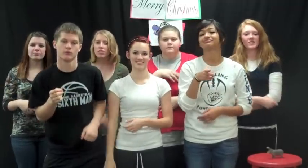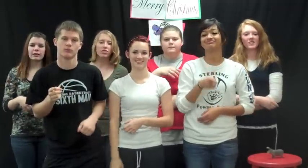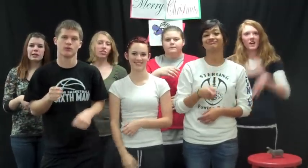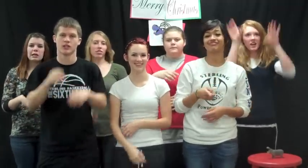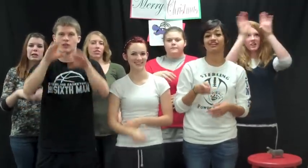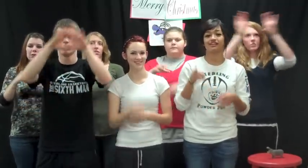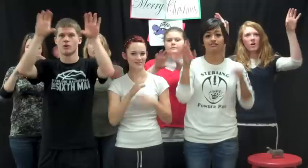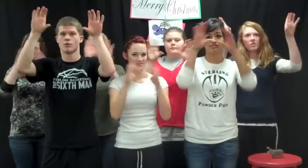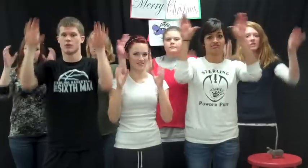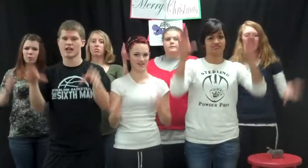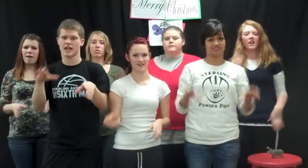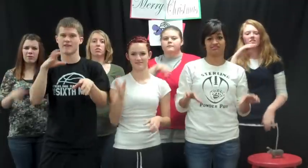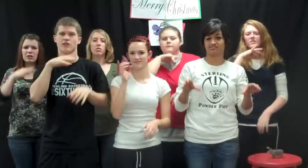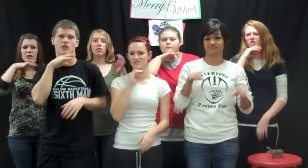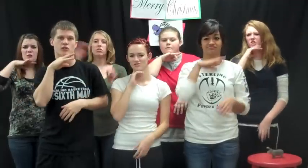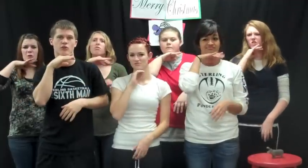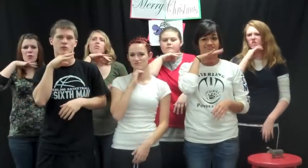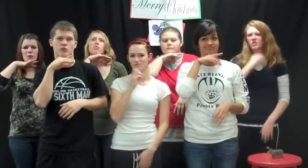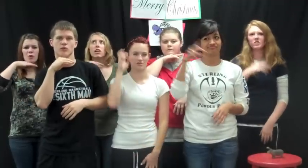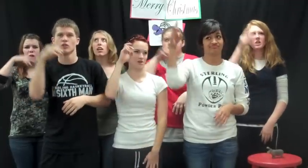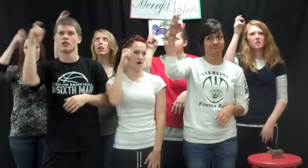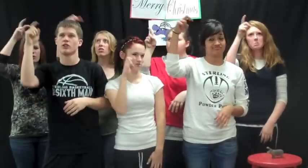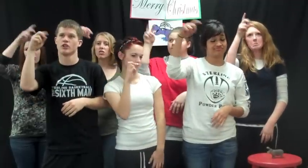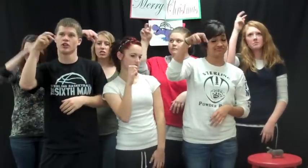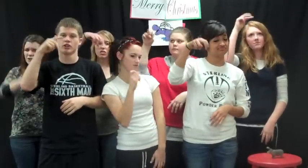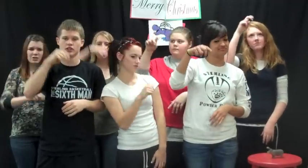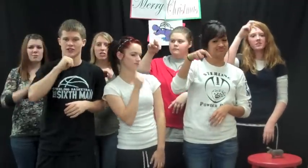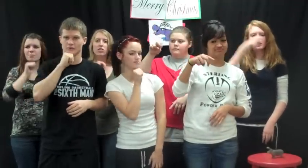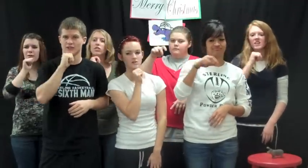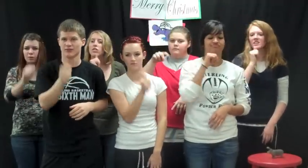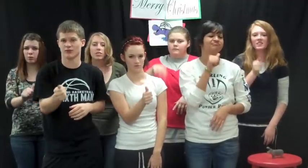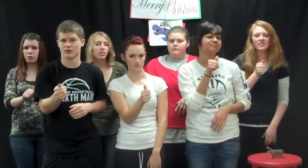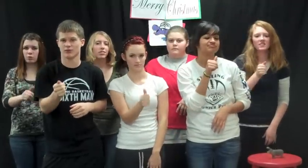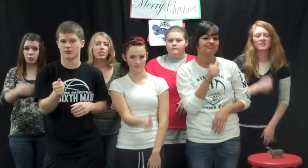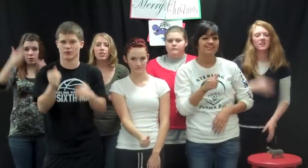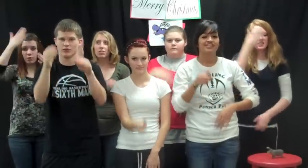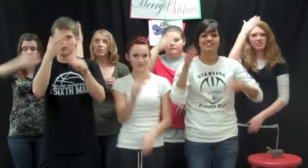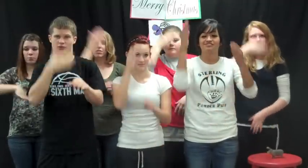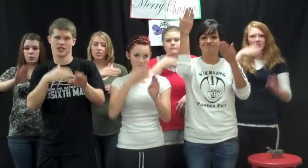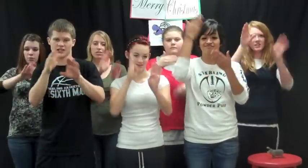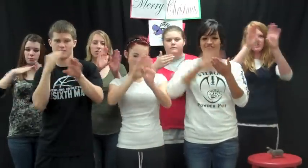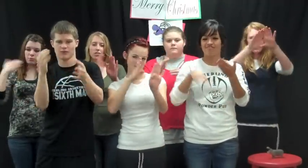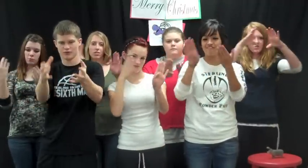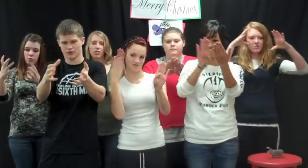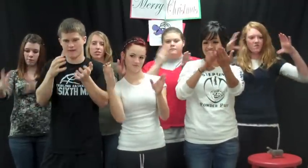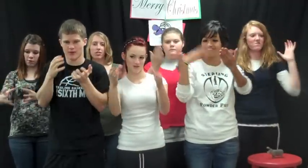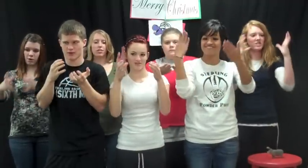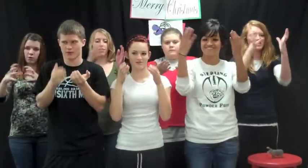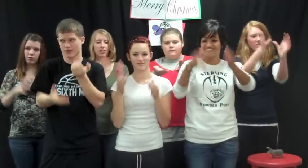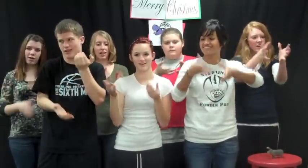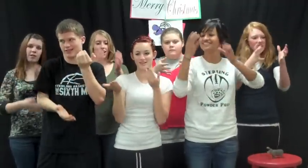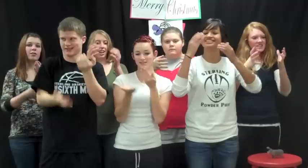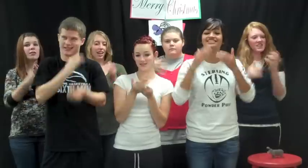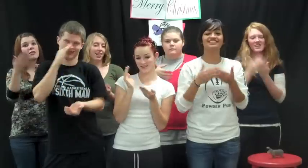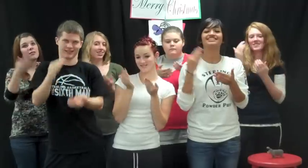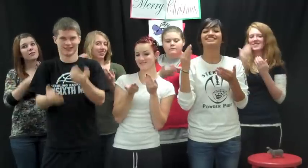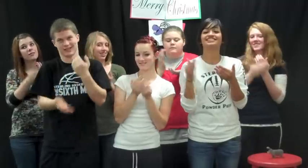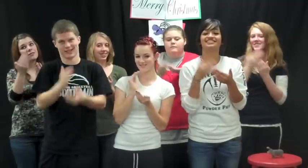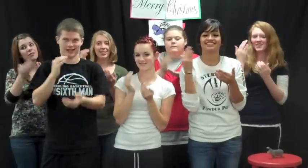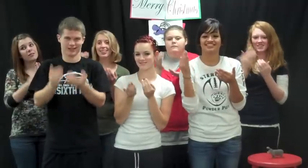He won't have to use our dirty chimney flue. Just bring him through the front door. That's the easy thing